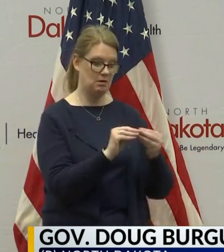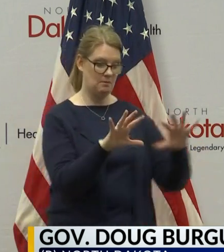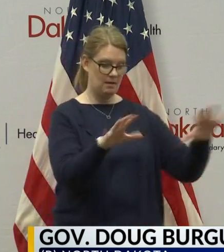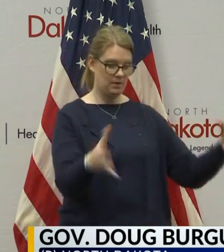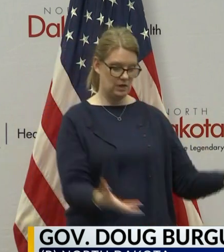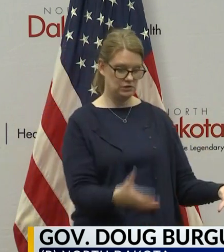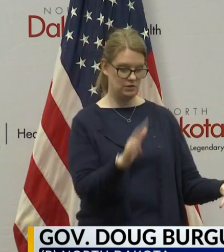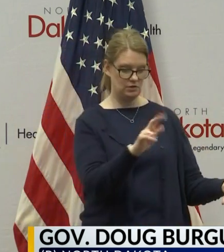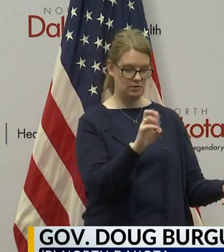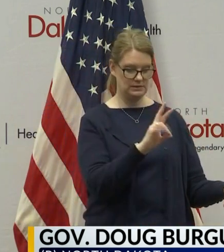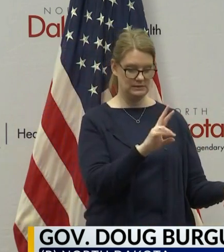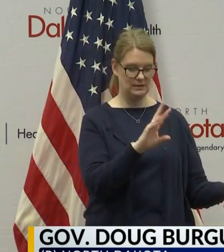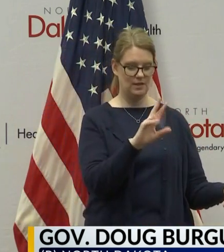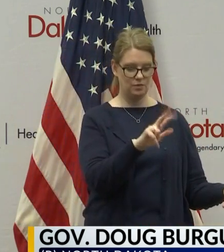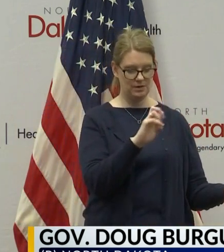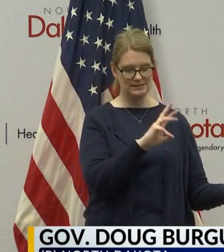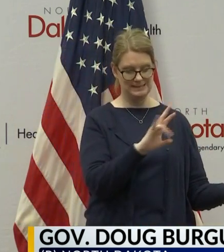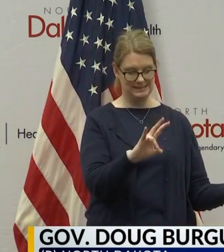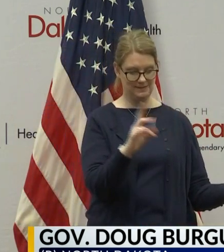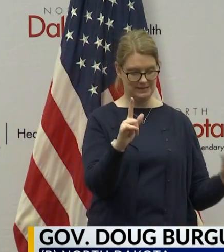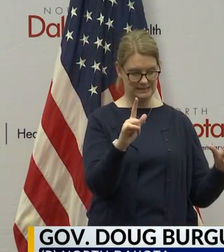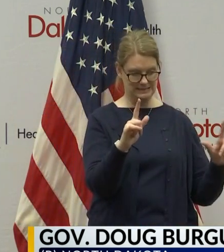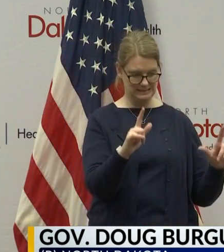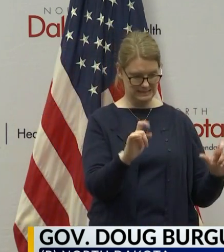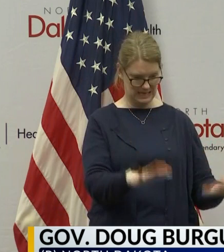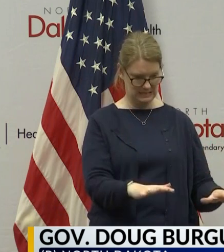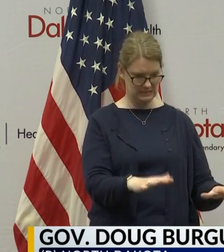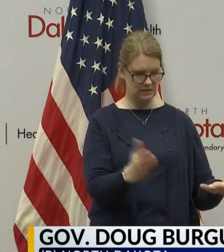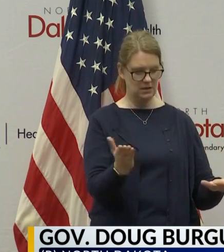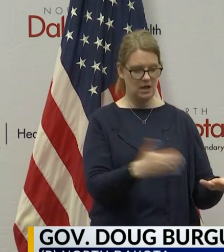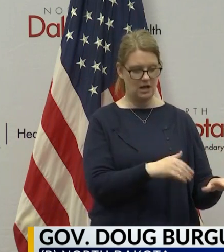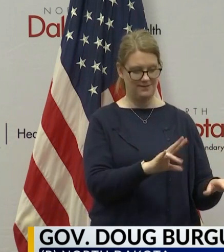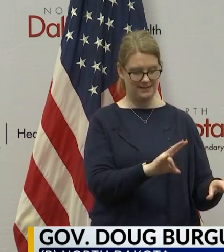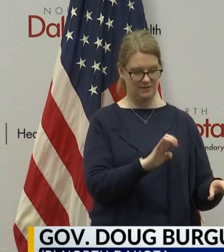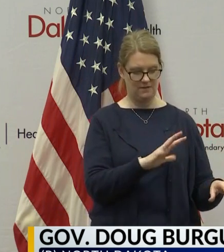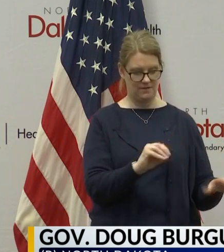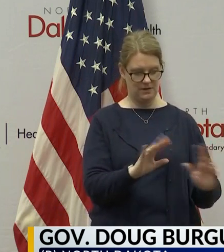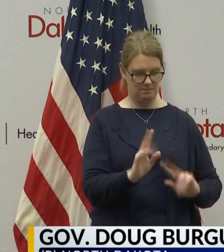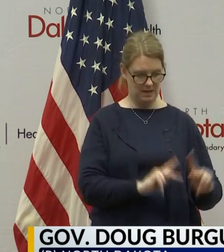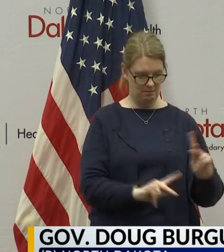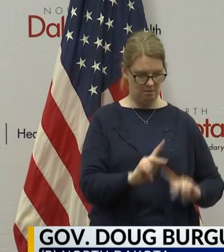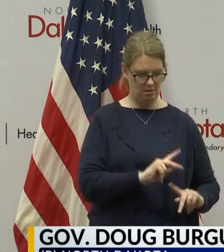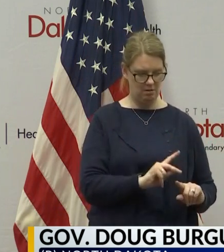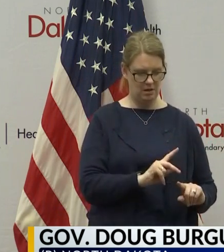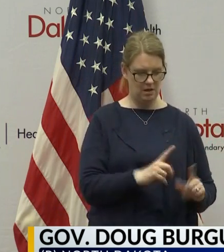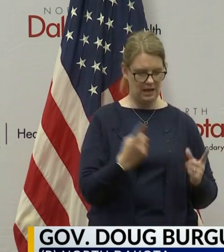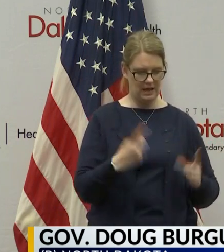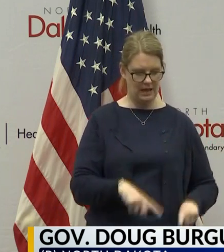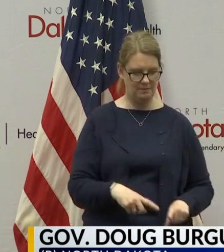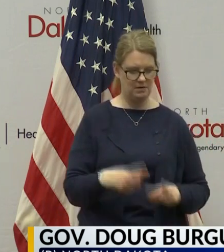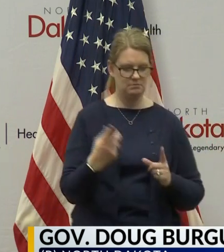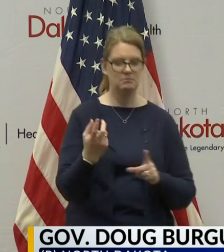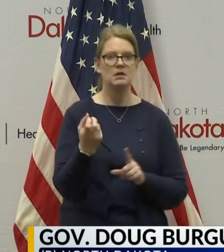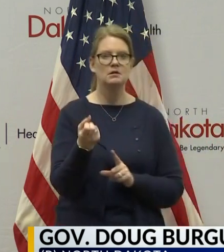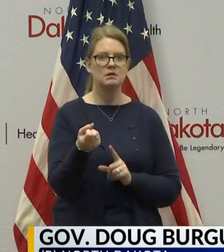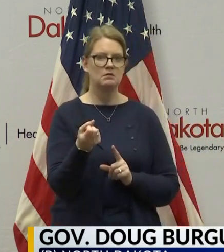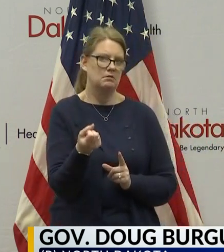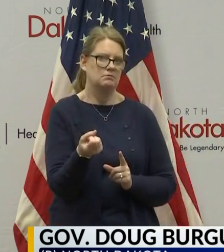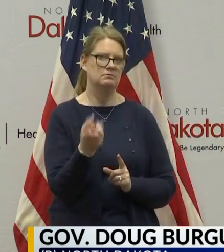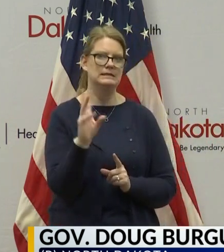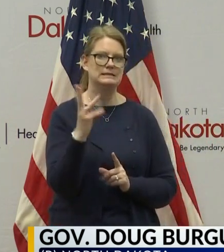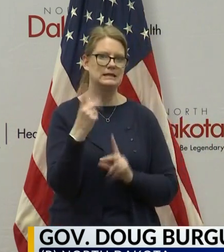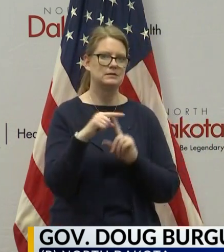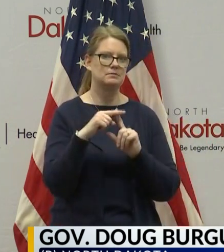367 tests coming out of a county with 750 people, and we found a half a dozen people that were